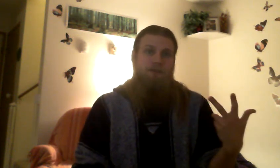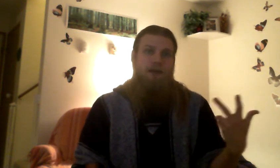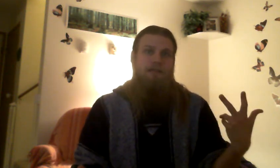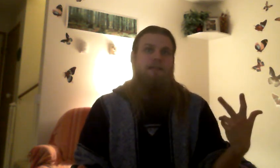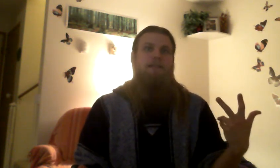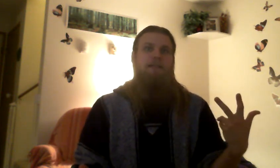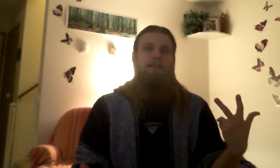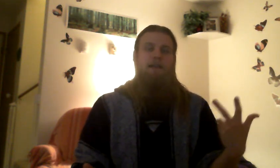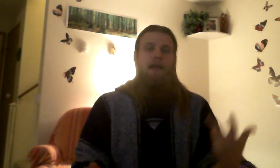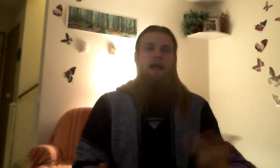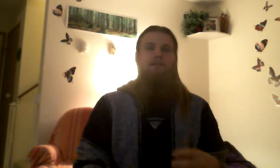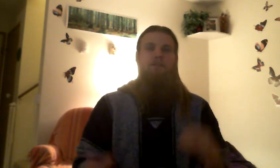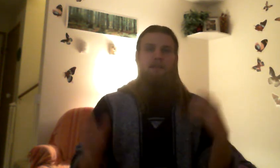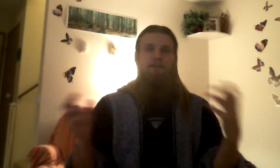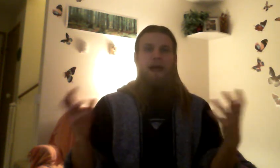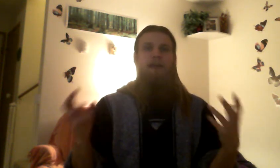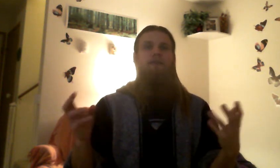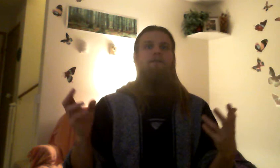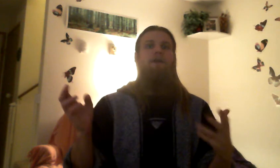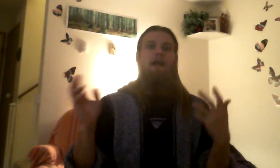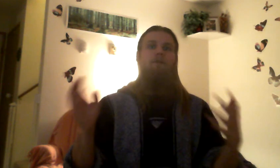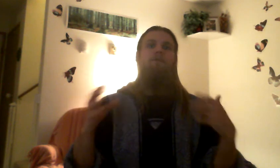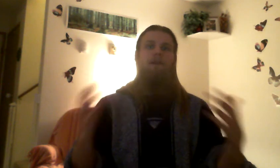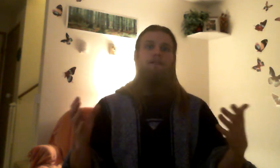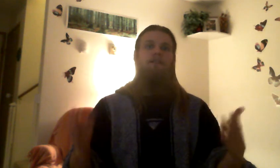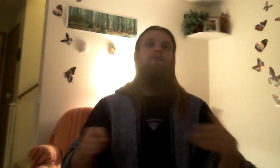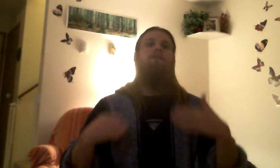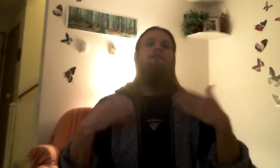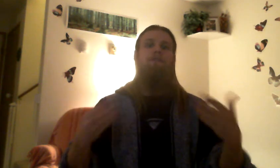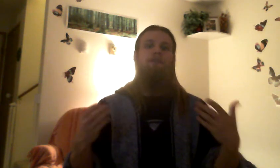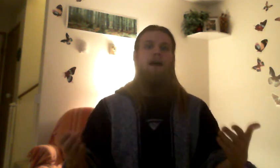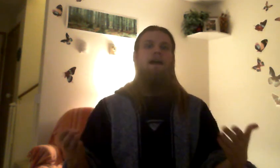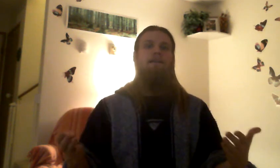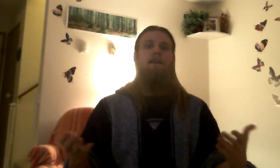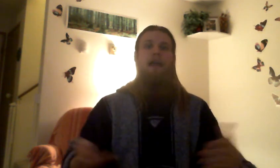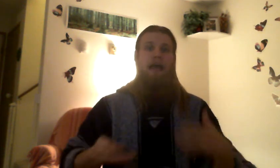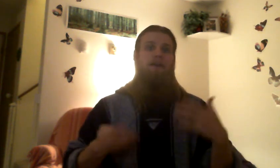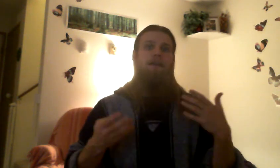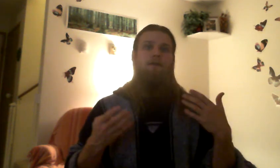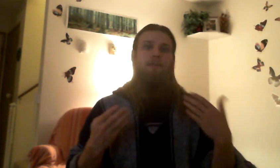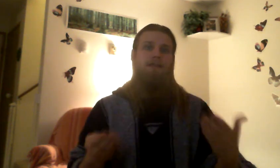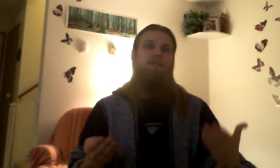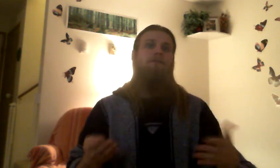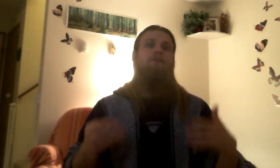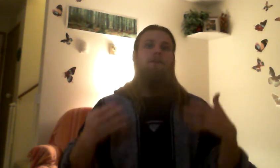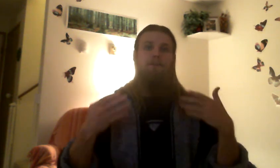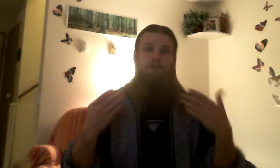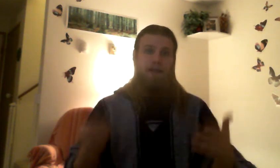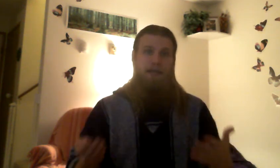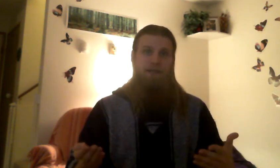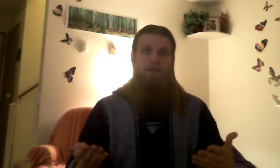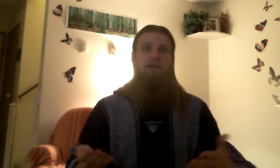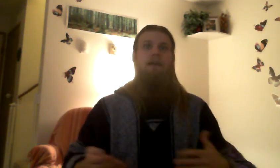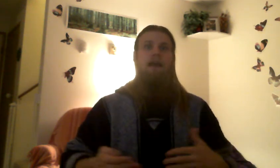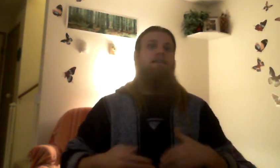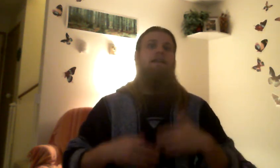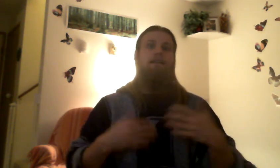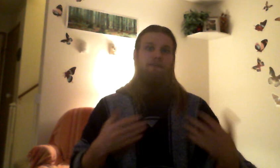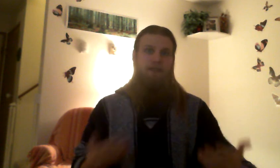use your eyes like this. And so, this pattern will help build you to use your eyes how they were meant to with your divine nature. As like living